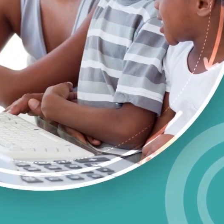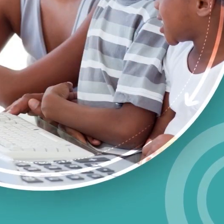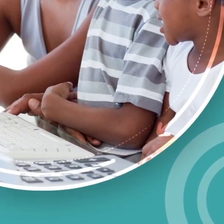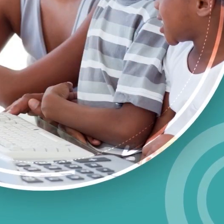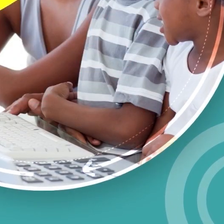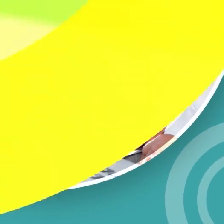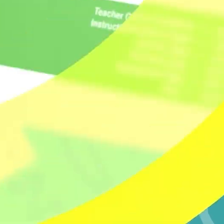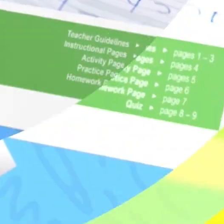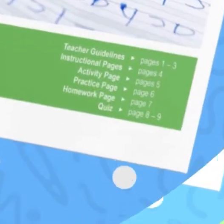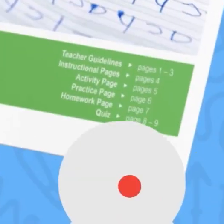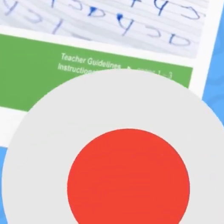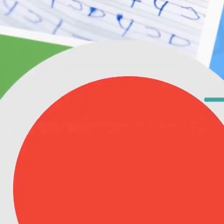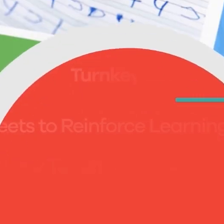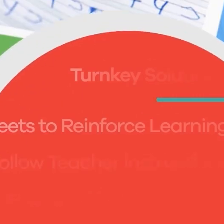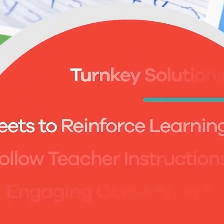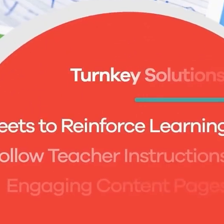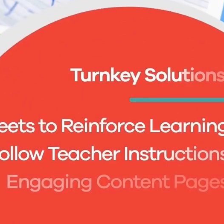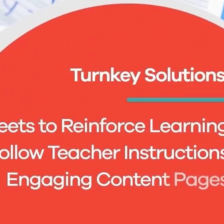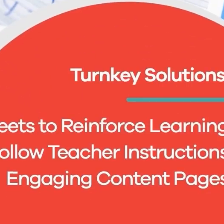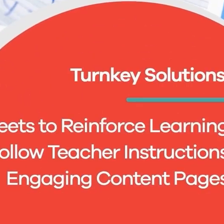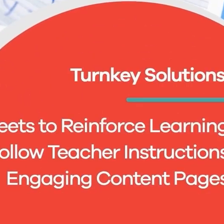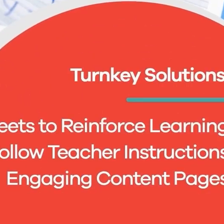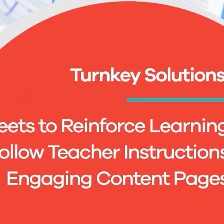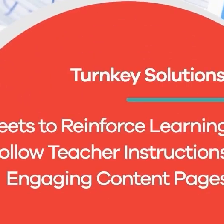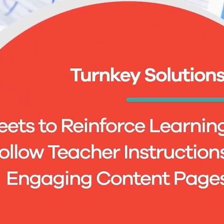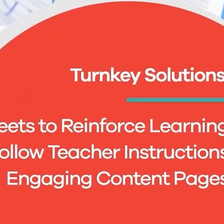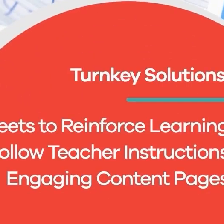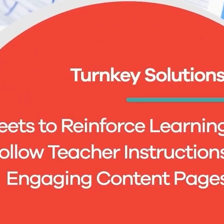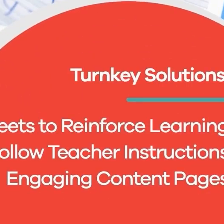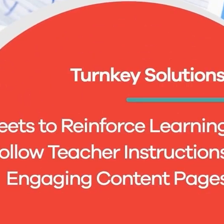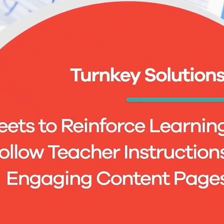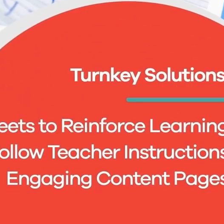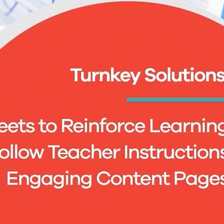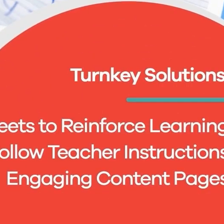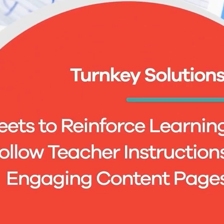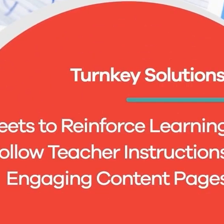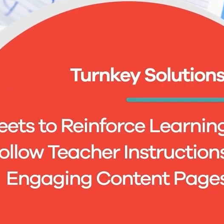resources and turnkey solutions for teachers and home schoolers!